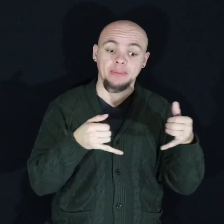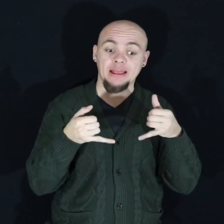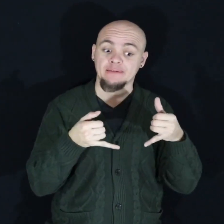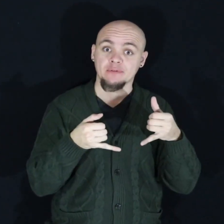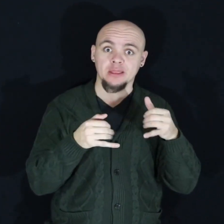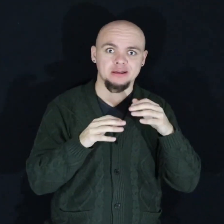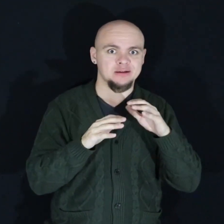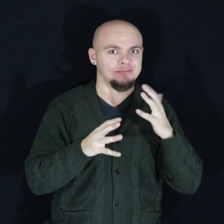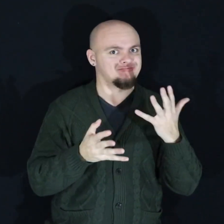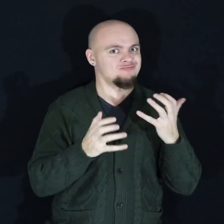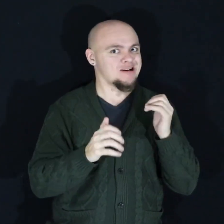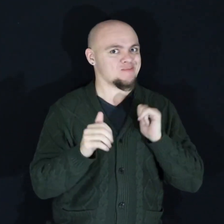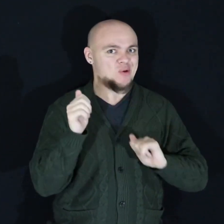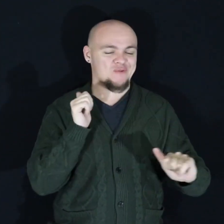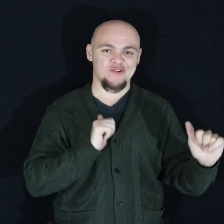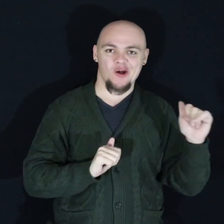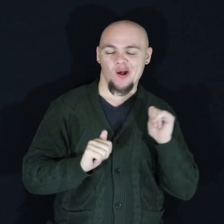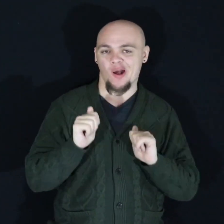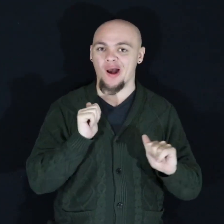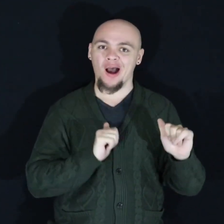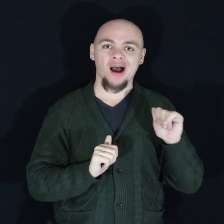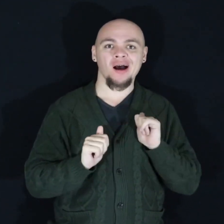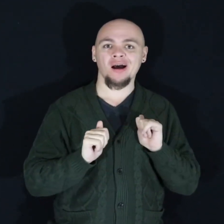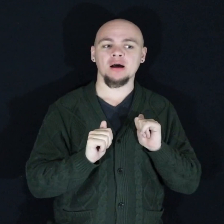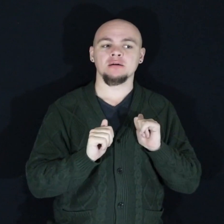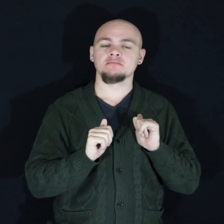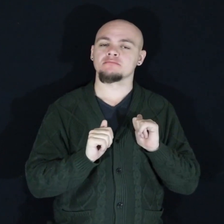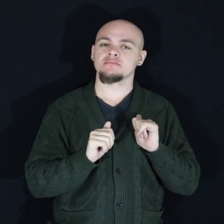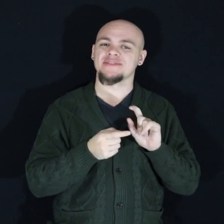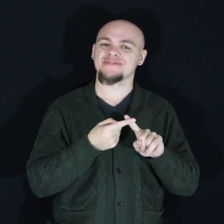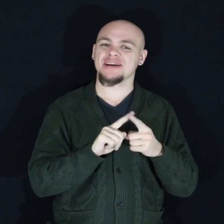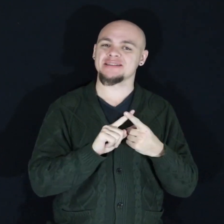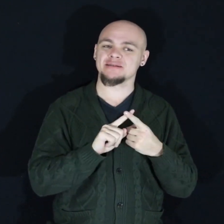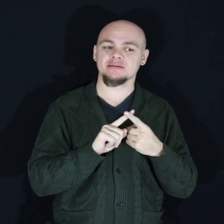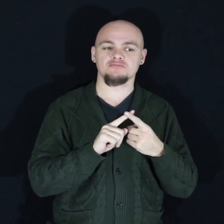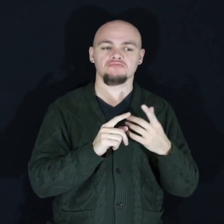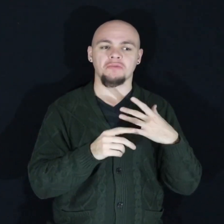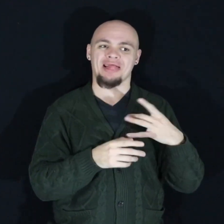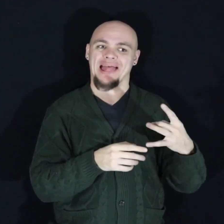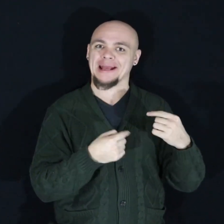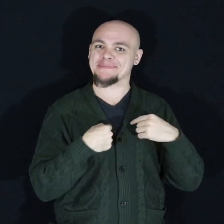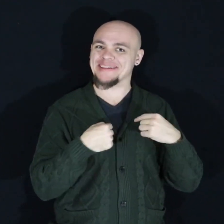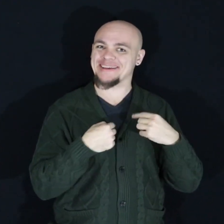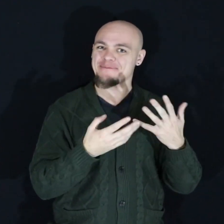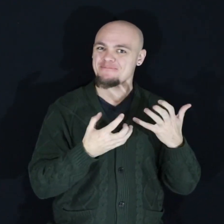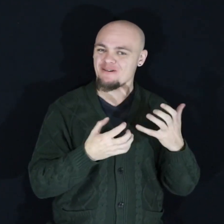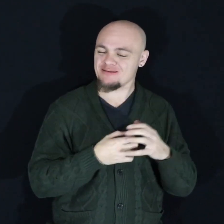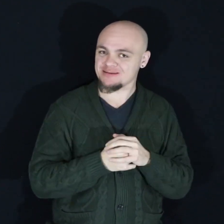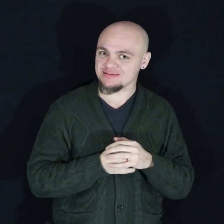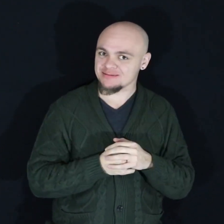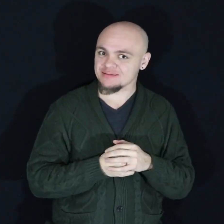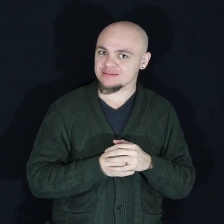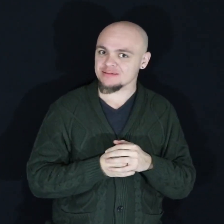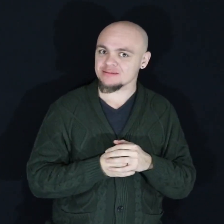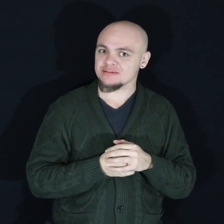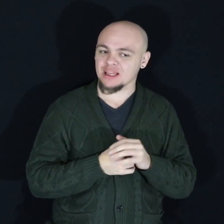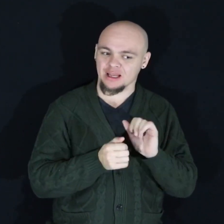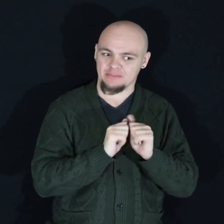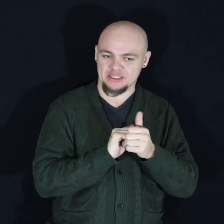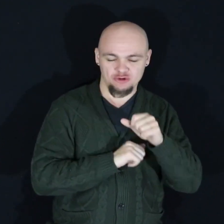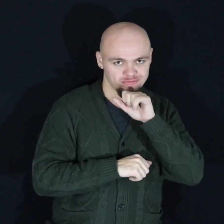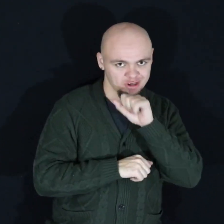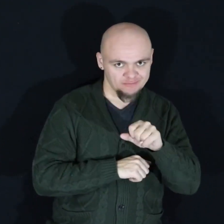is a performer and they want to be liked by their friends and they love competition but